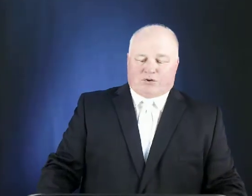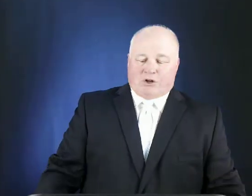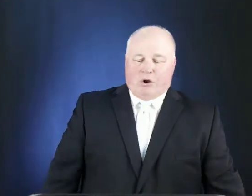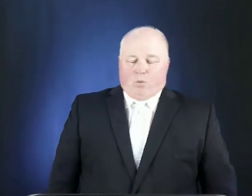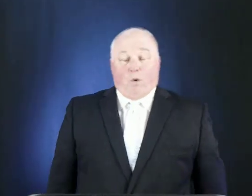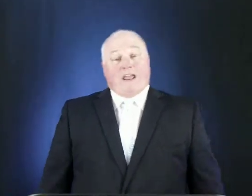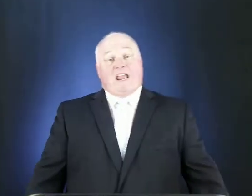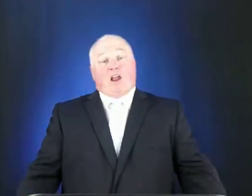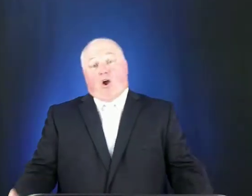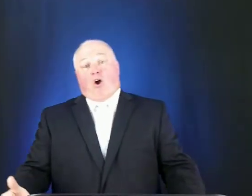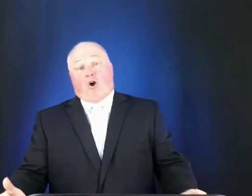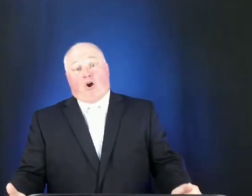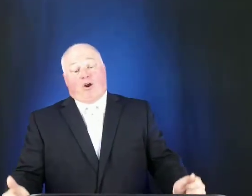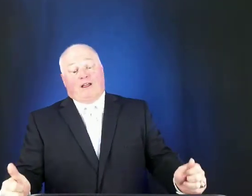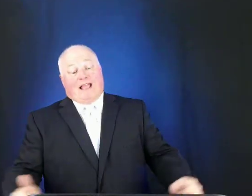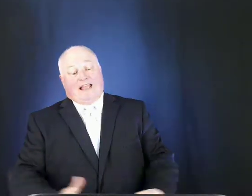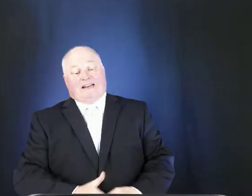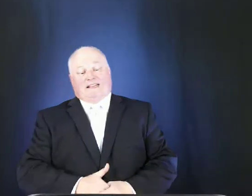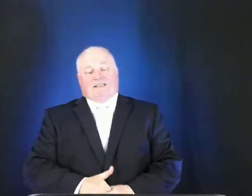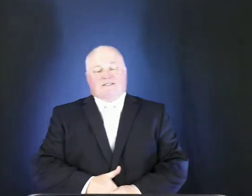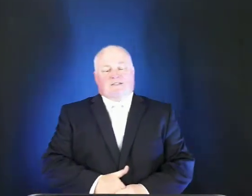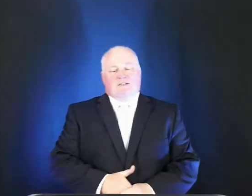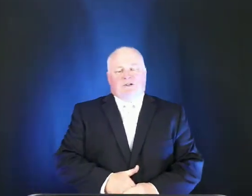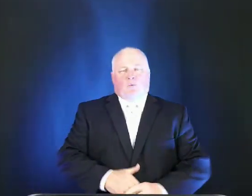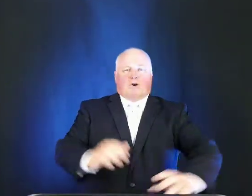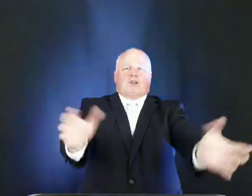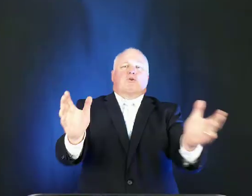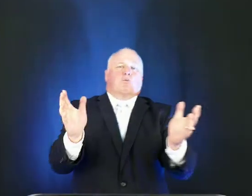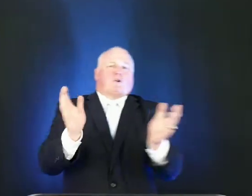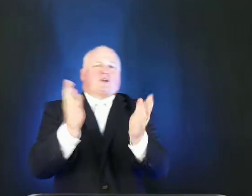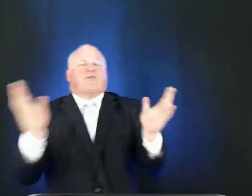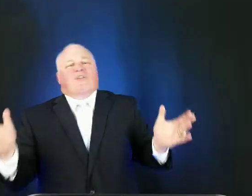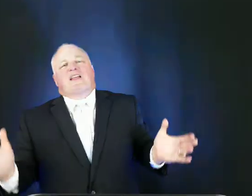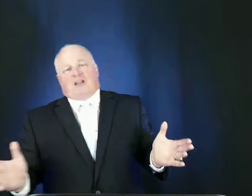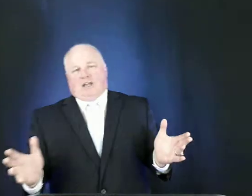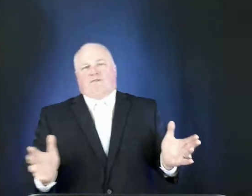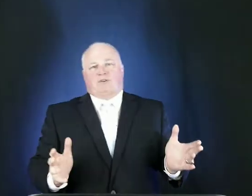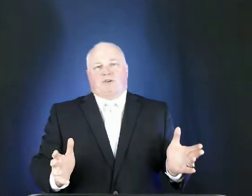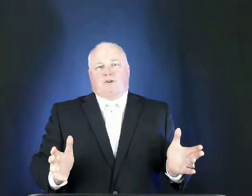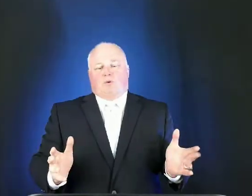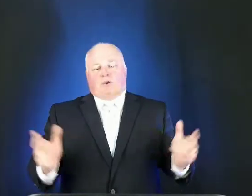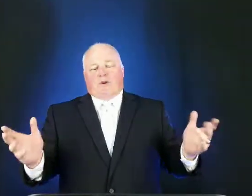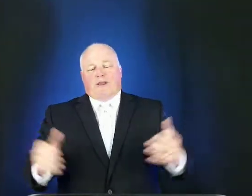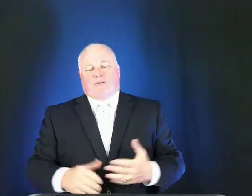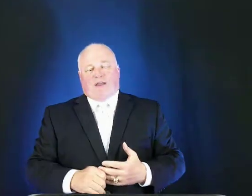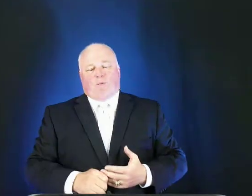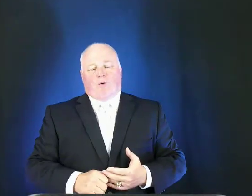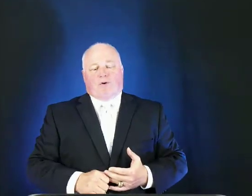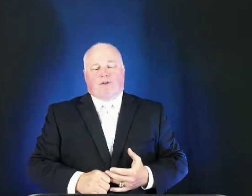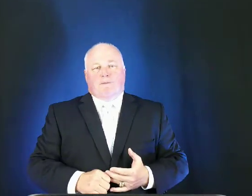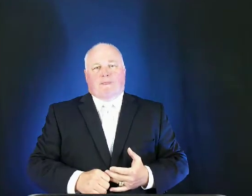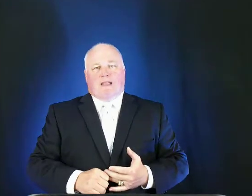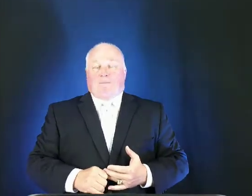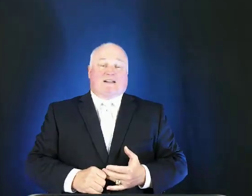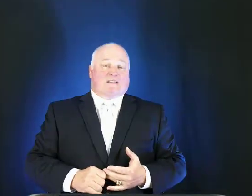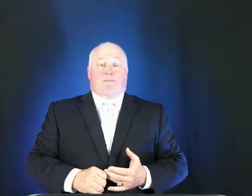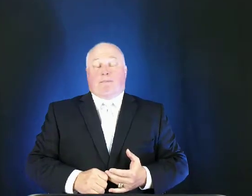we are aliens what do you what do you think of when you hear that word i mean some people